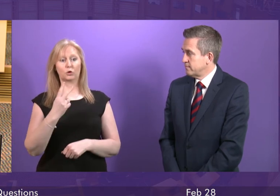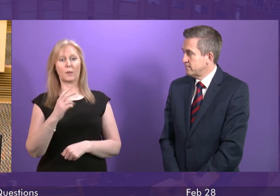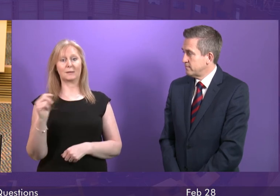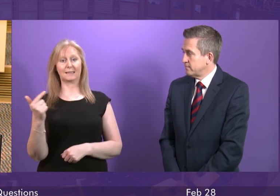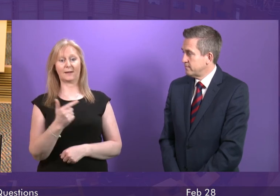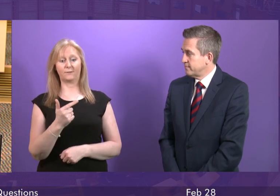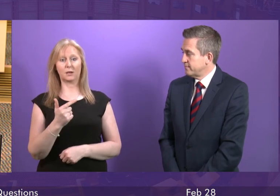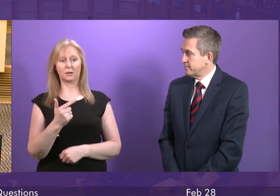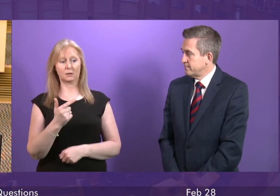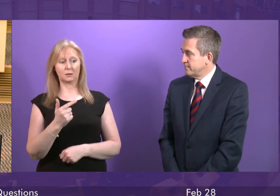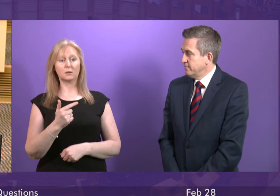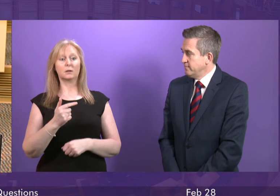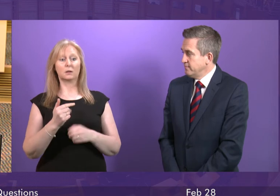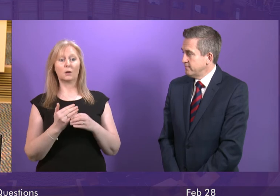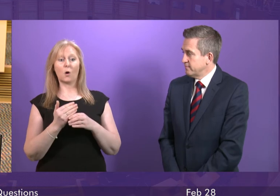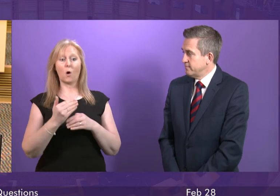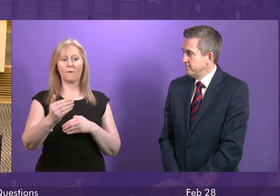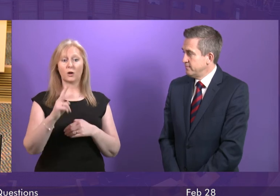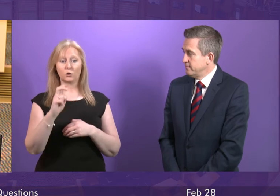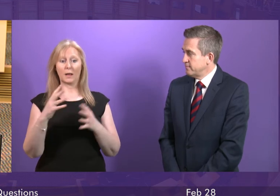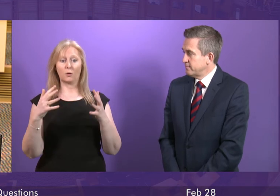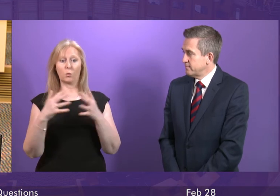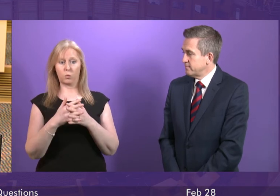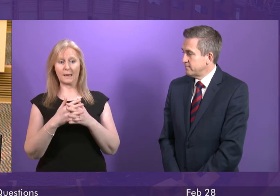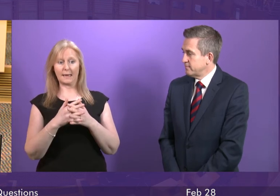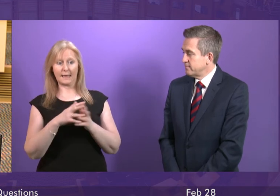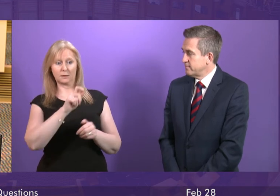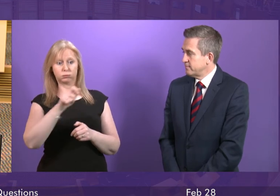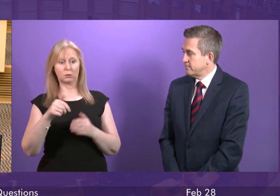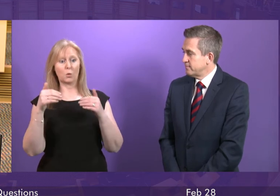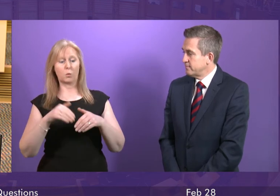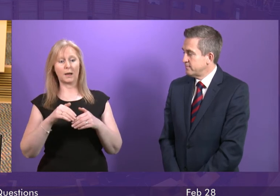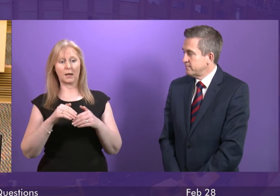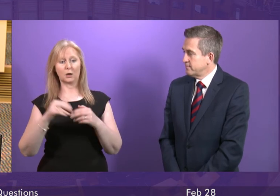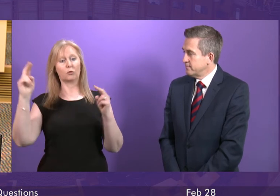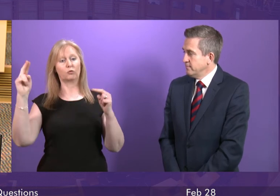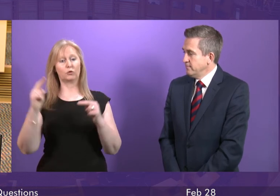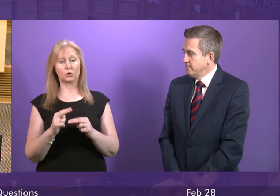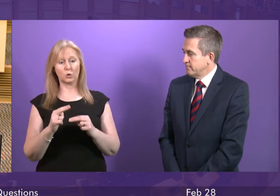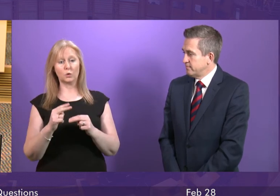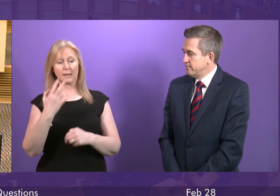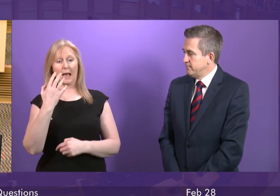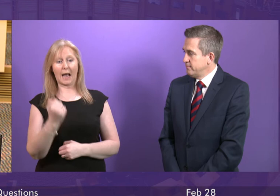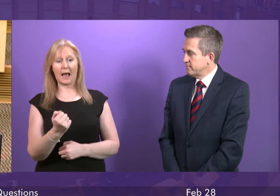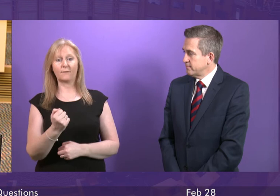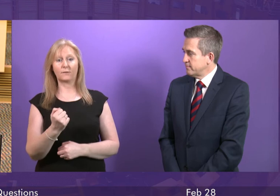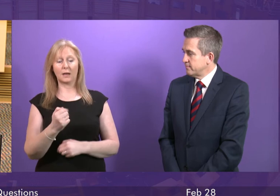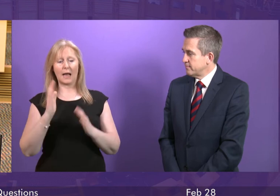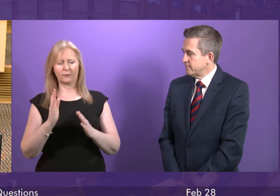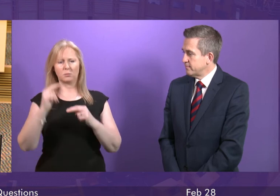the numbers waiting longer than 12 weeks is actually reduced by 21%. That's not good enough. That has to go down further. was 104